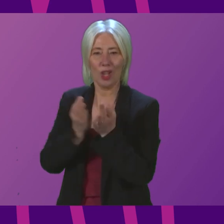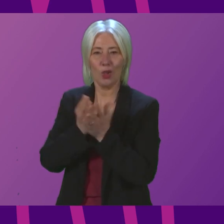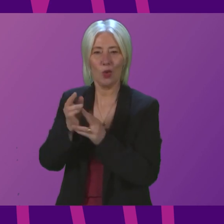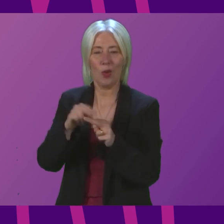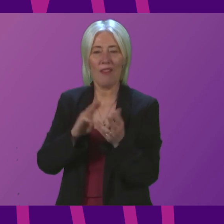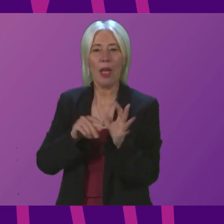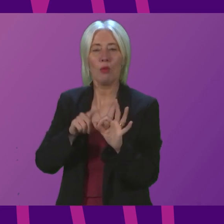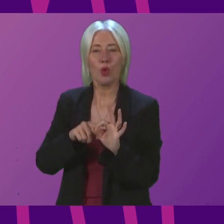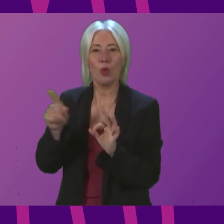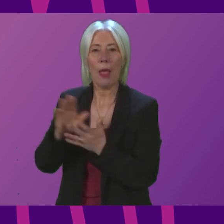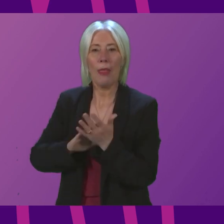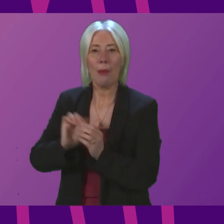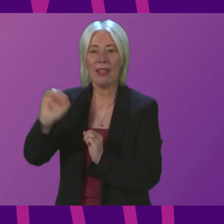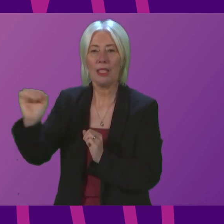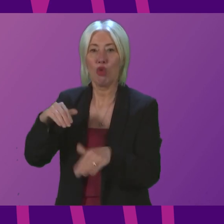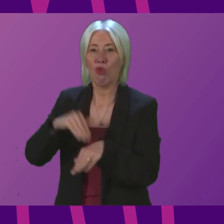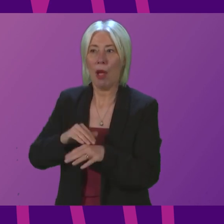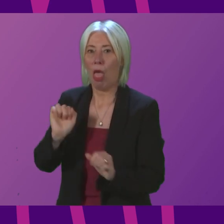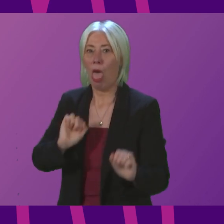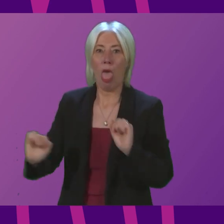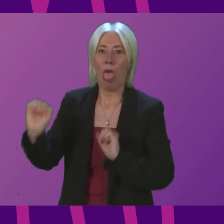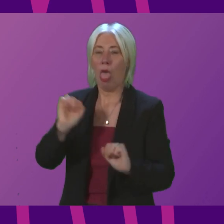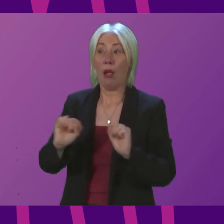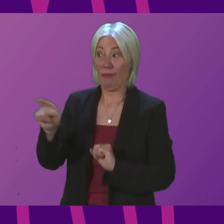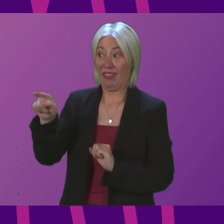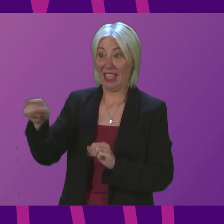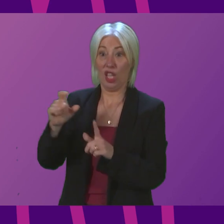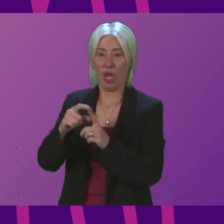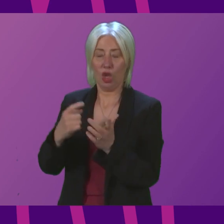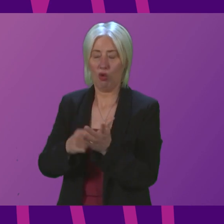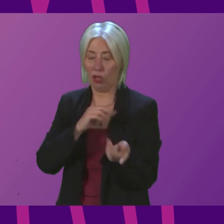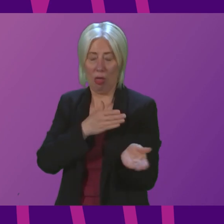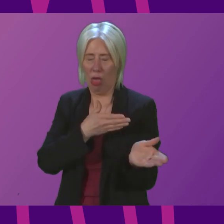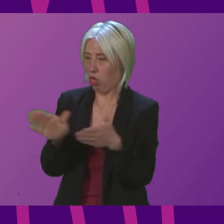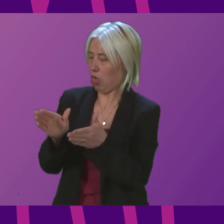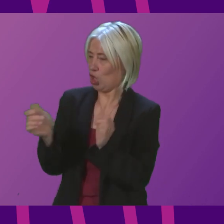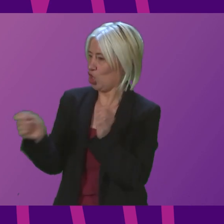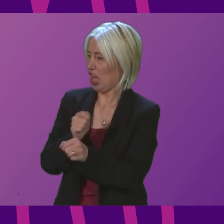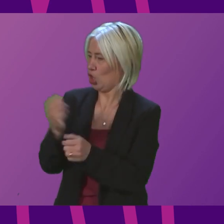indication they are in trouble and that's exactly where Douglas Ross is